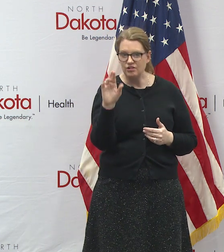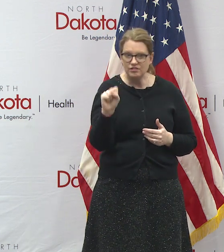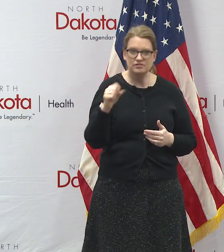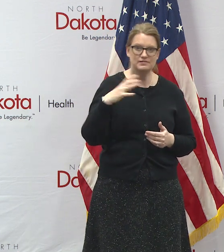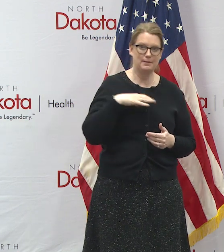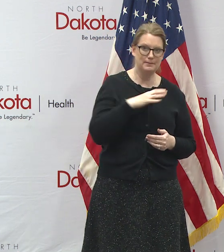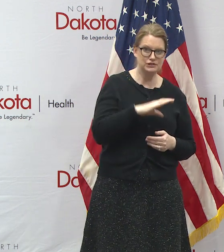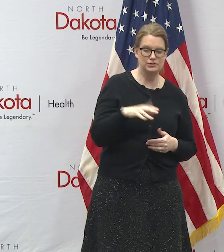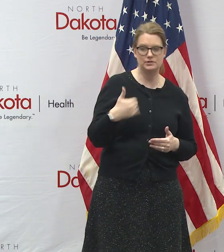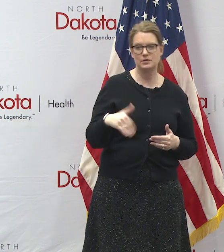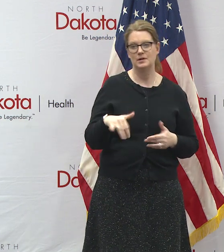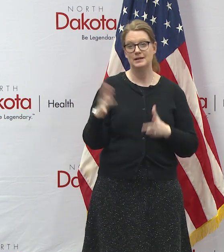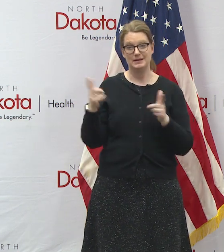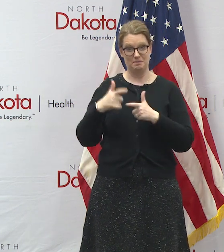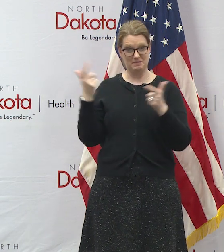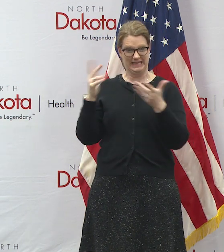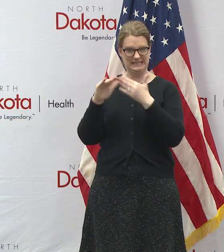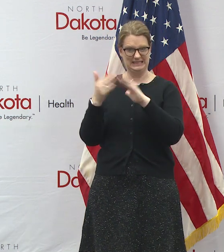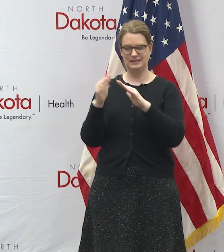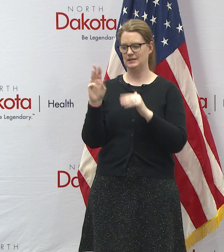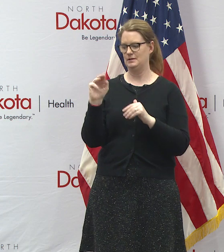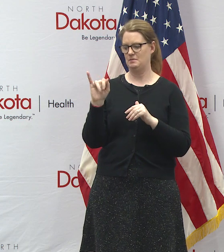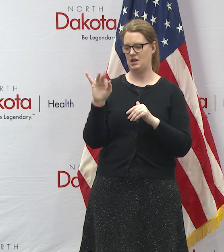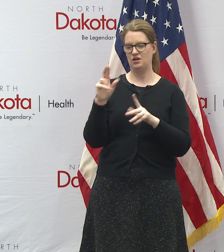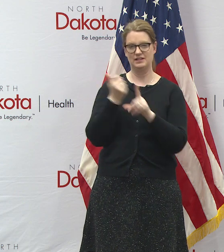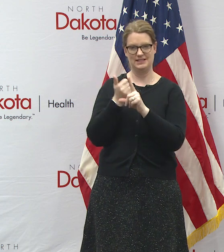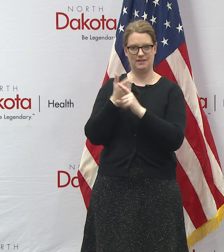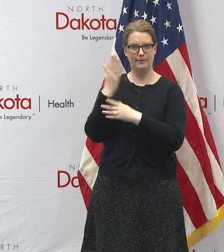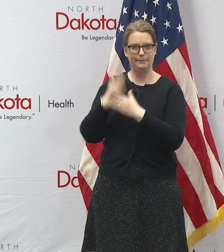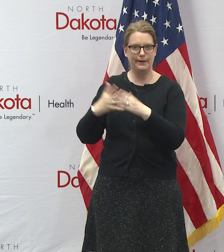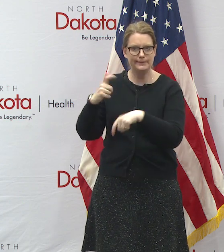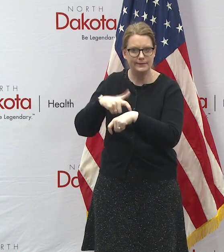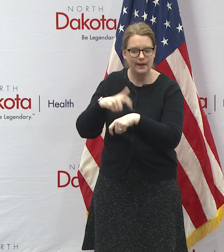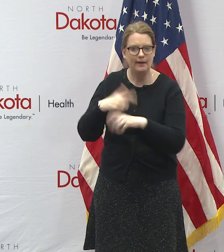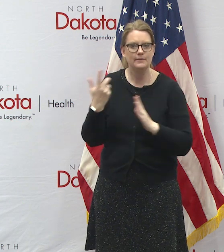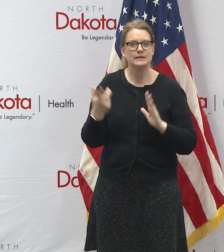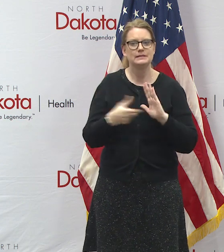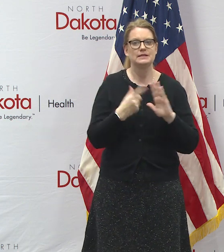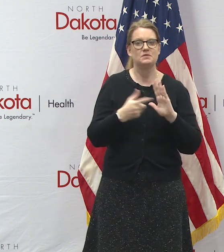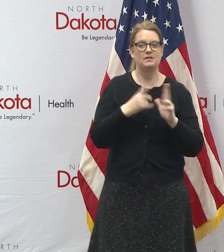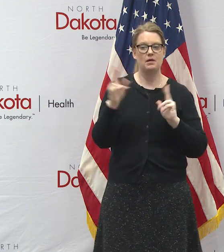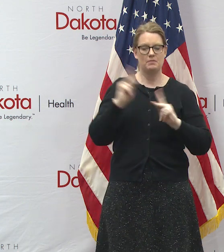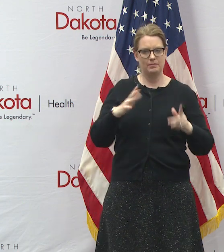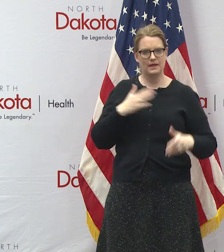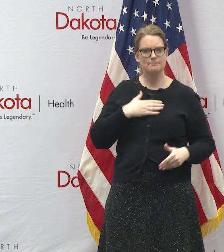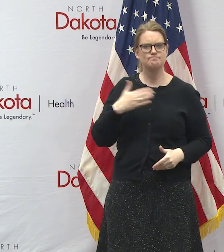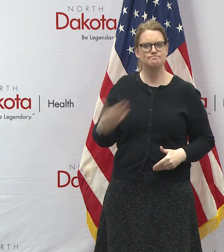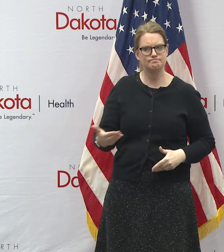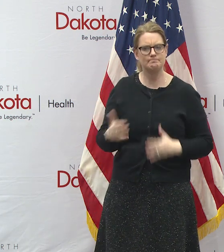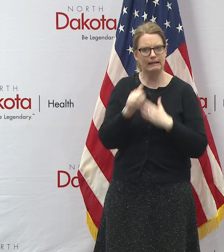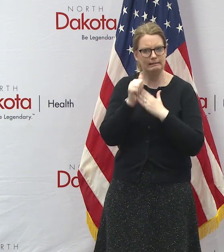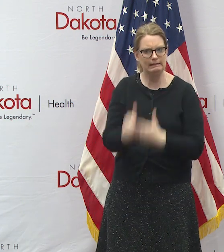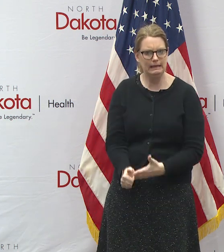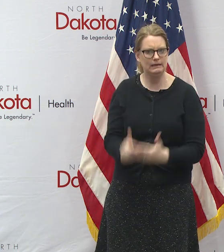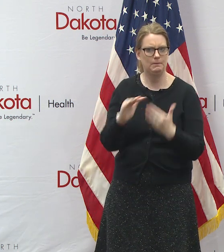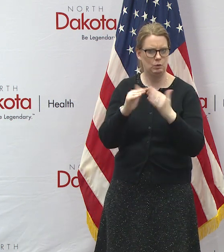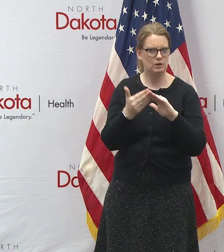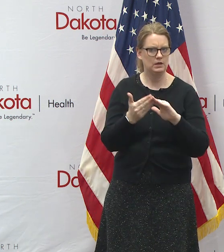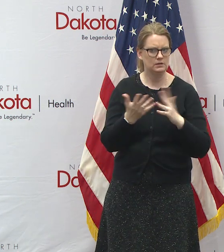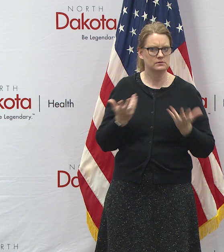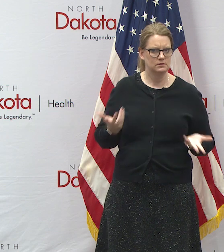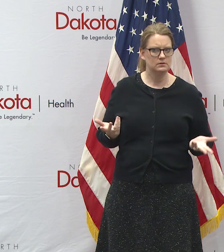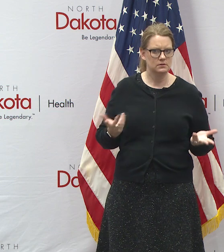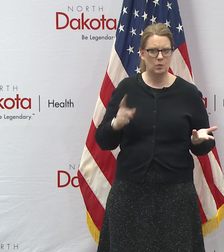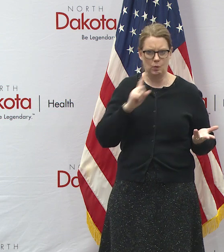dakota that even in our largest cities the mayor jobs are part-time times we really got citizens that step up and help lead their communities and we uh